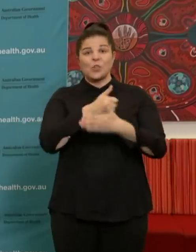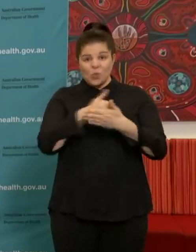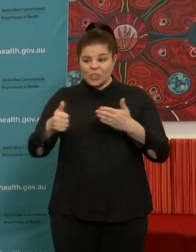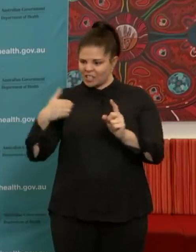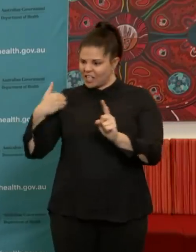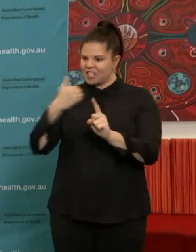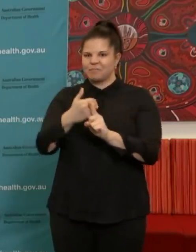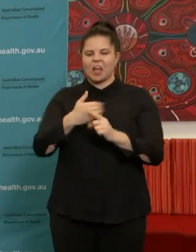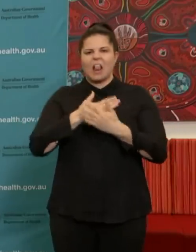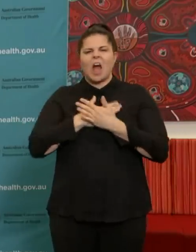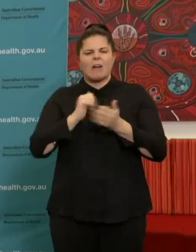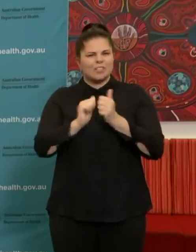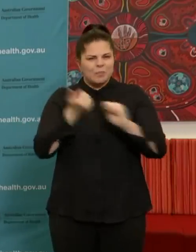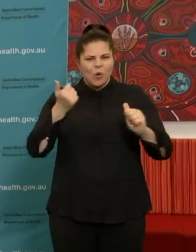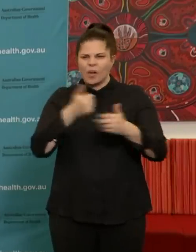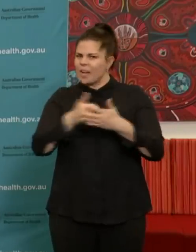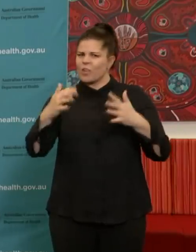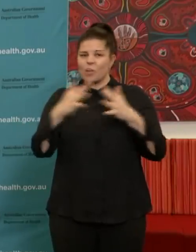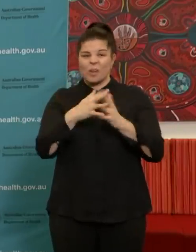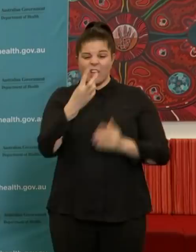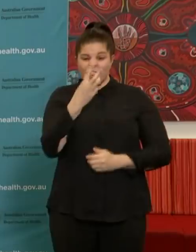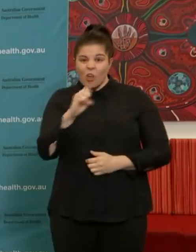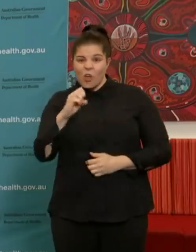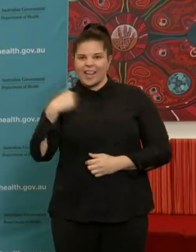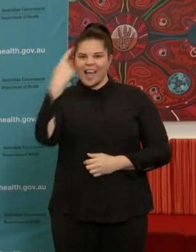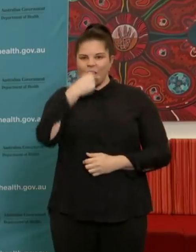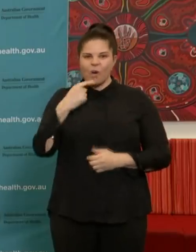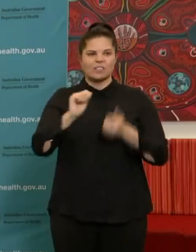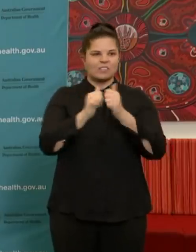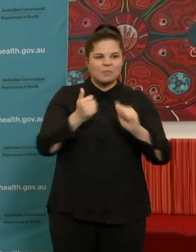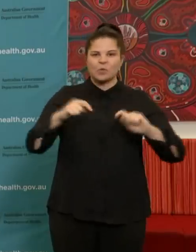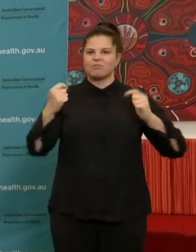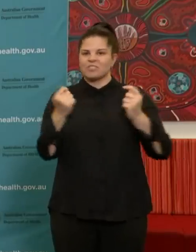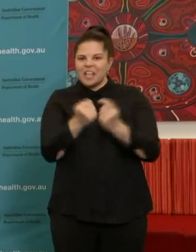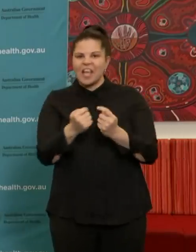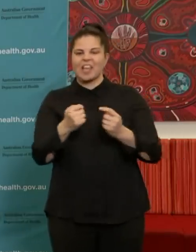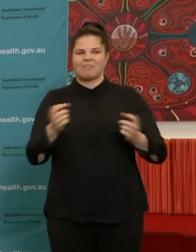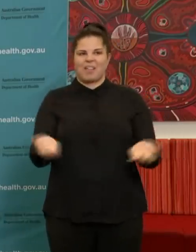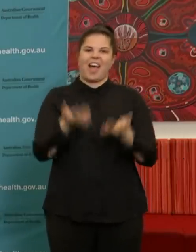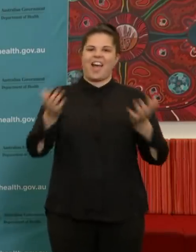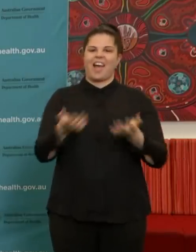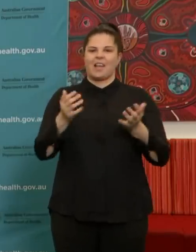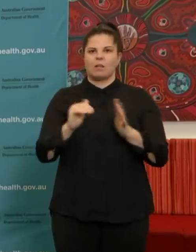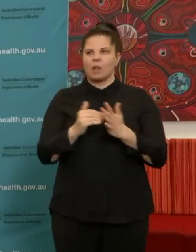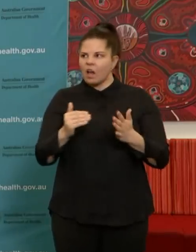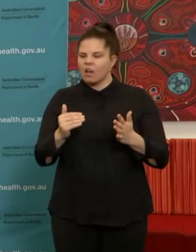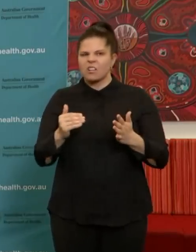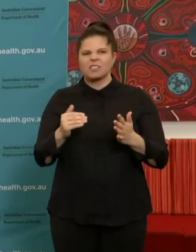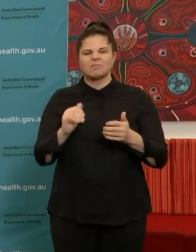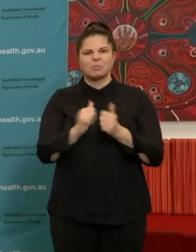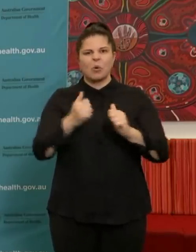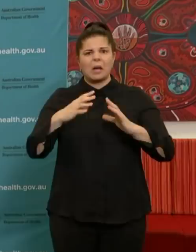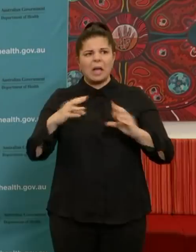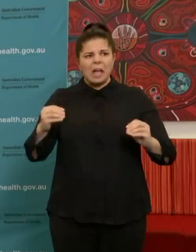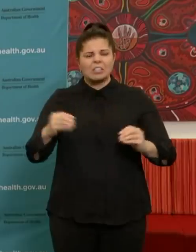week, and they're no longer able to access those team sport events. And so they're looking for ways that they can deal